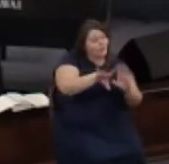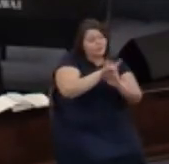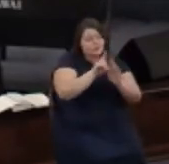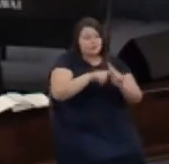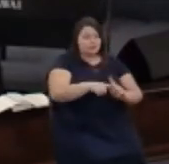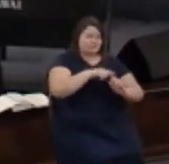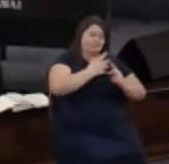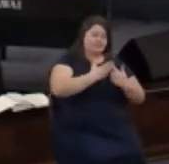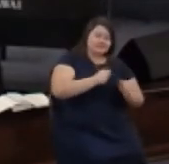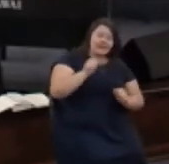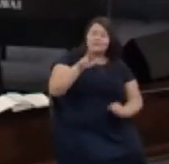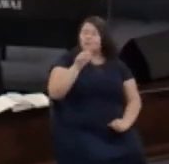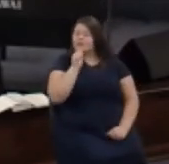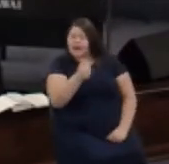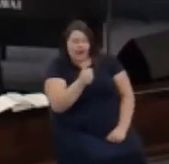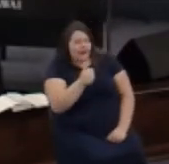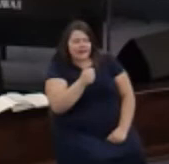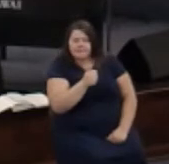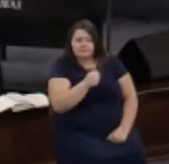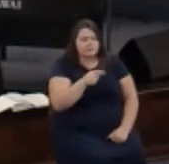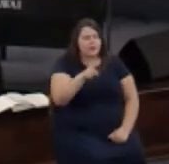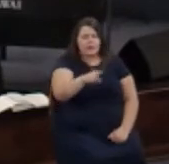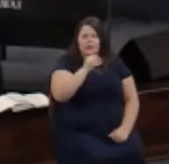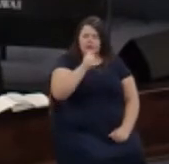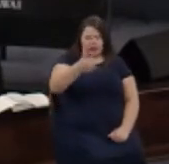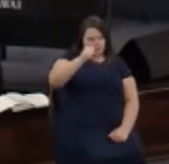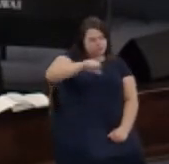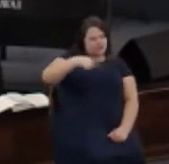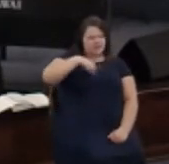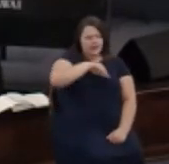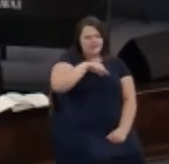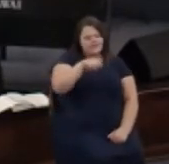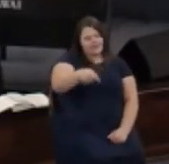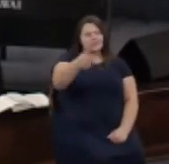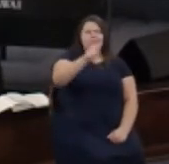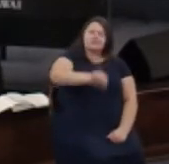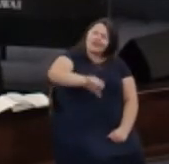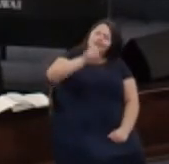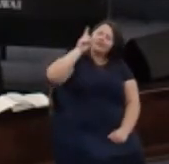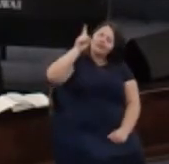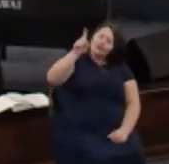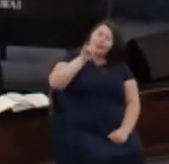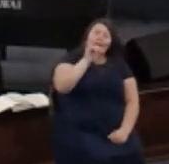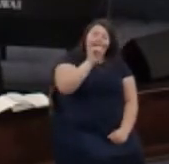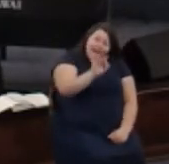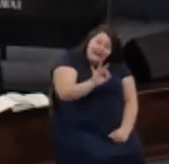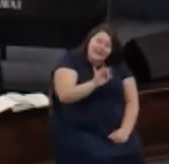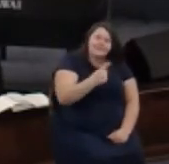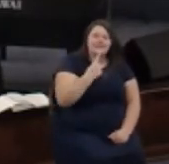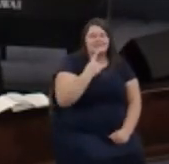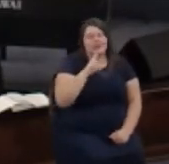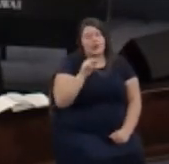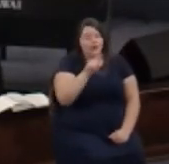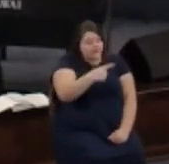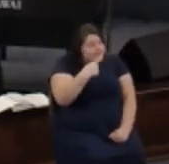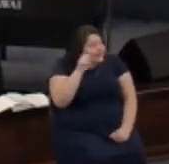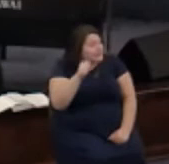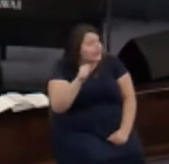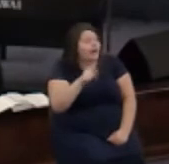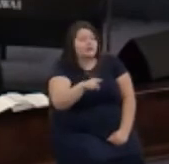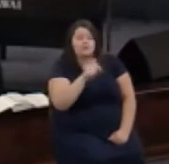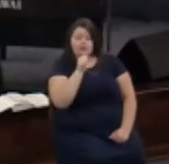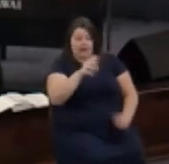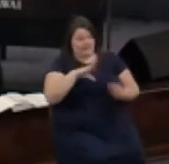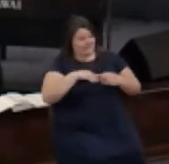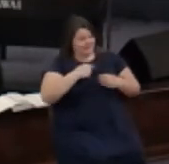as their Savior or not they're not rejecting us they're rejecting you if they say no and if they say yes they're not accepting